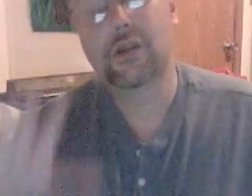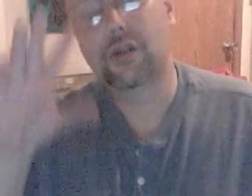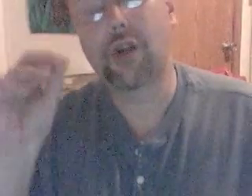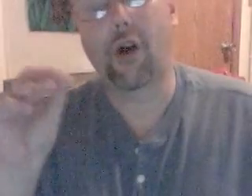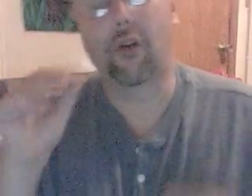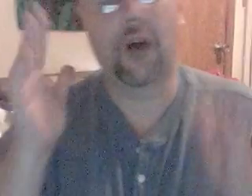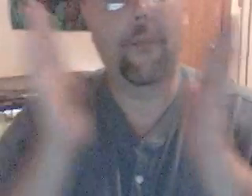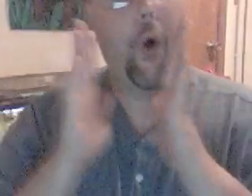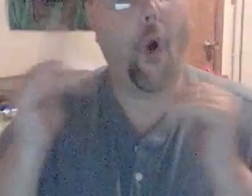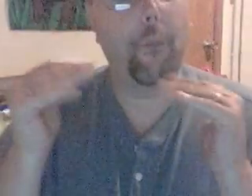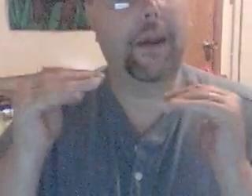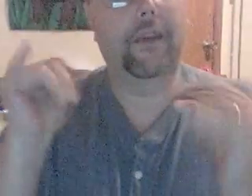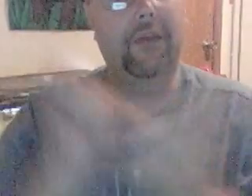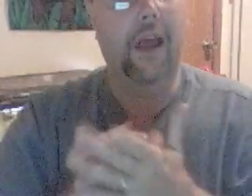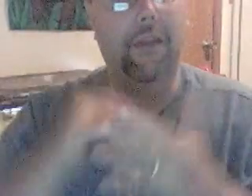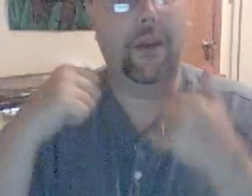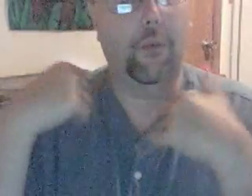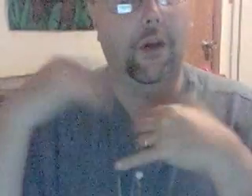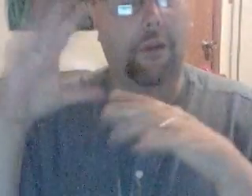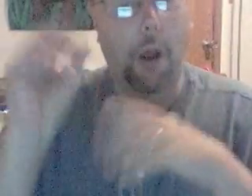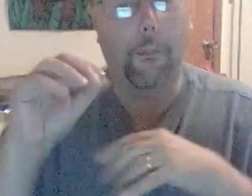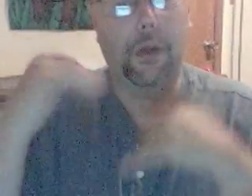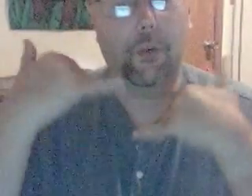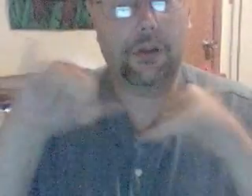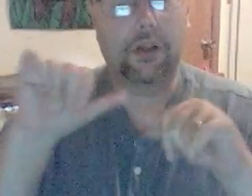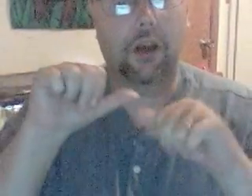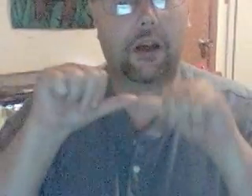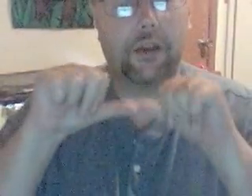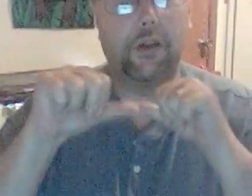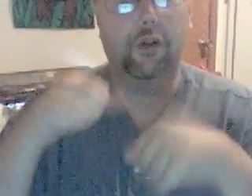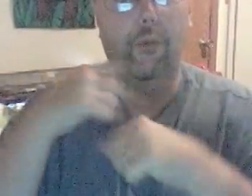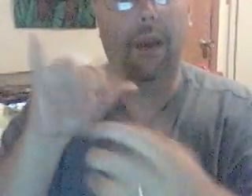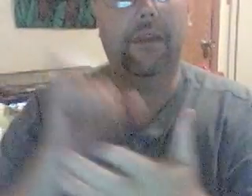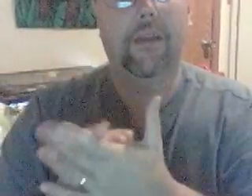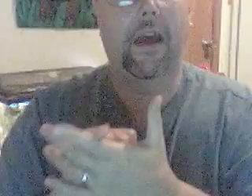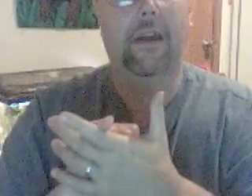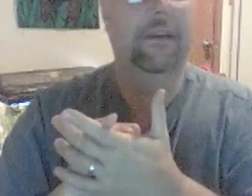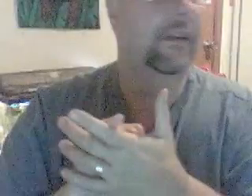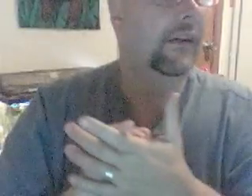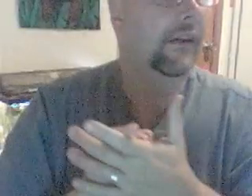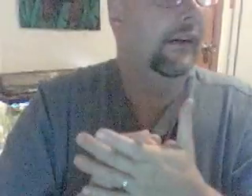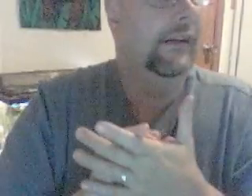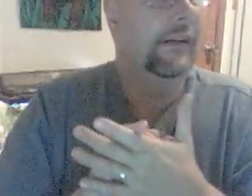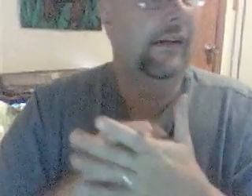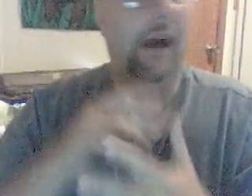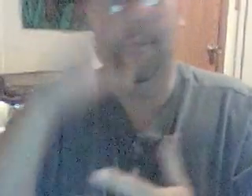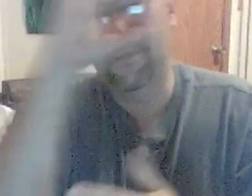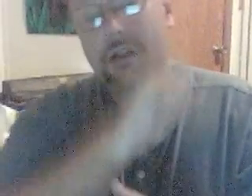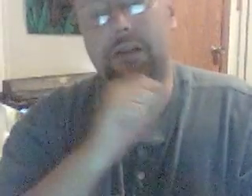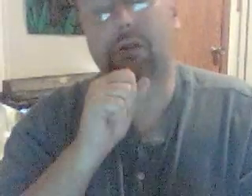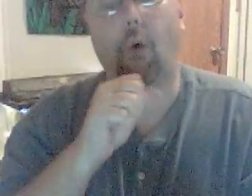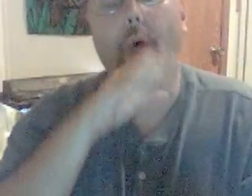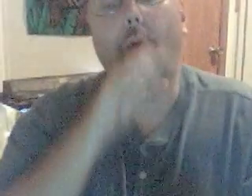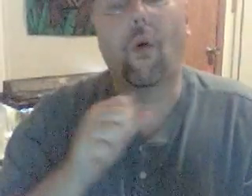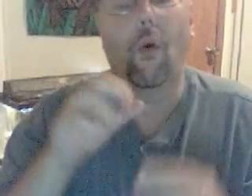So I am hoping that the company will still continue to make that. I miss the old